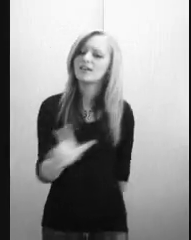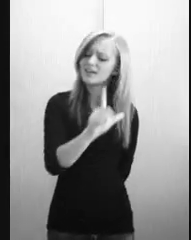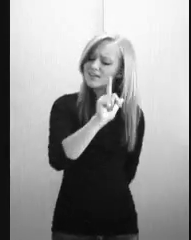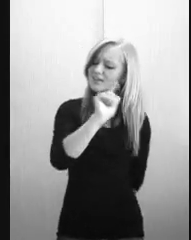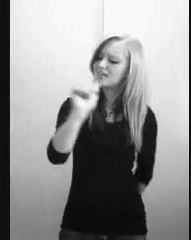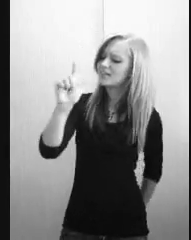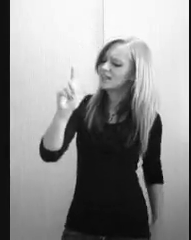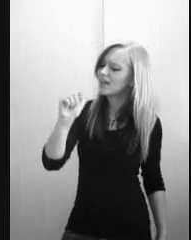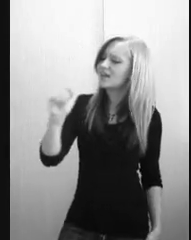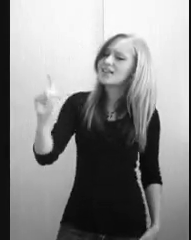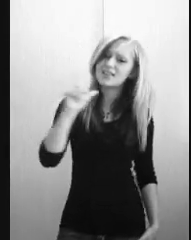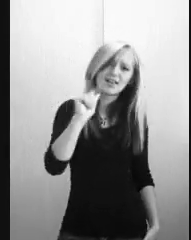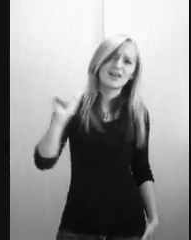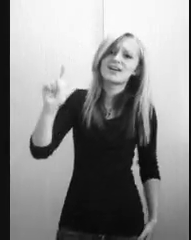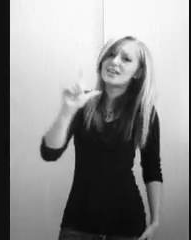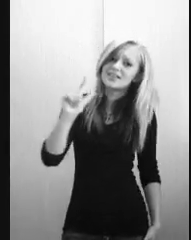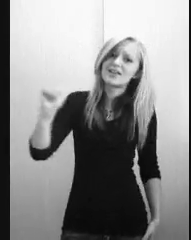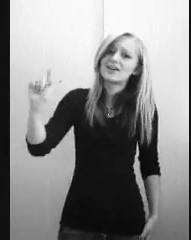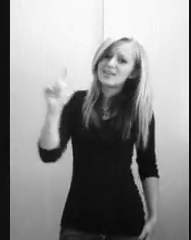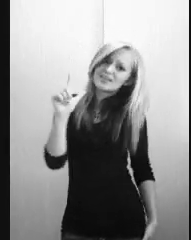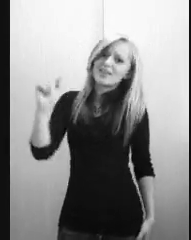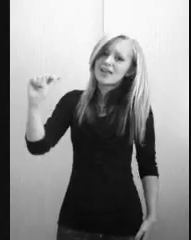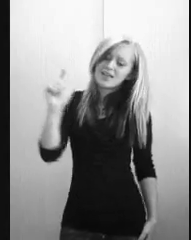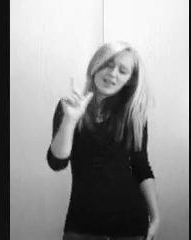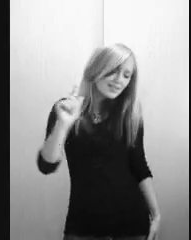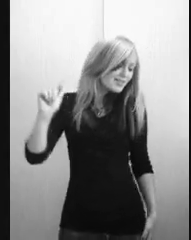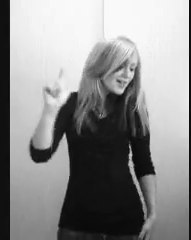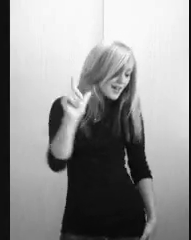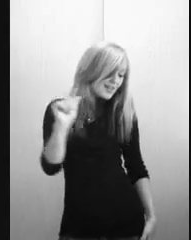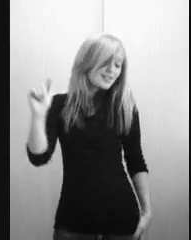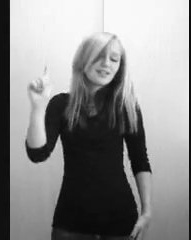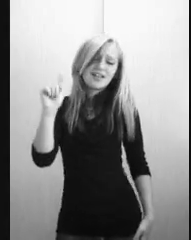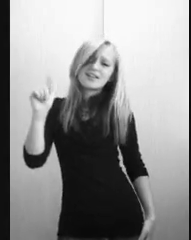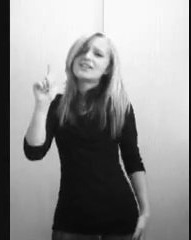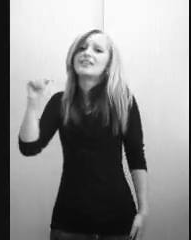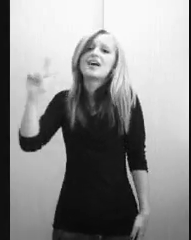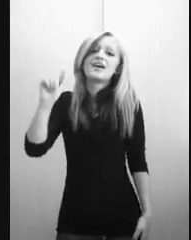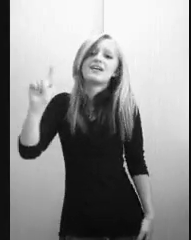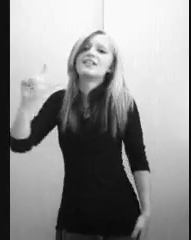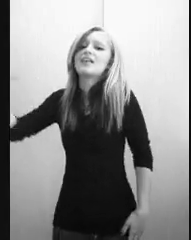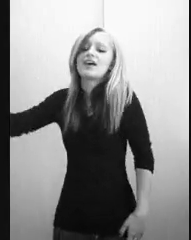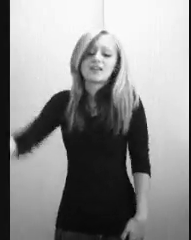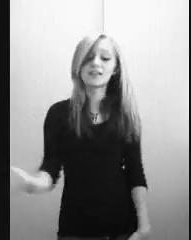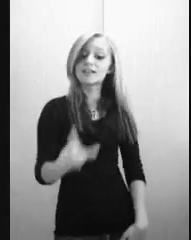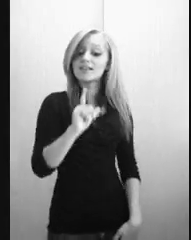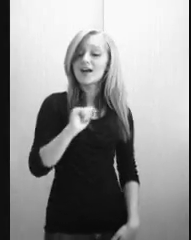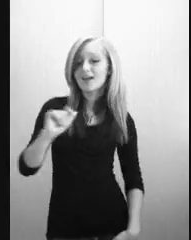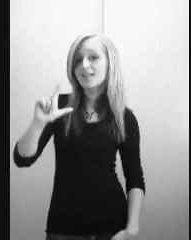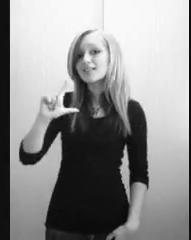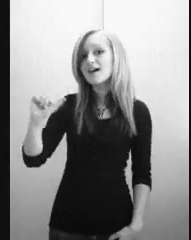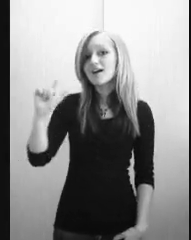La-la-la-la-la-la-la-la-la-la